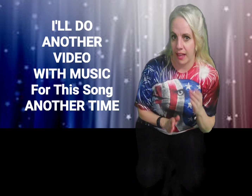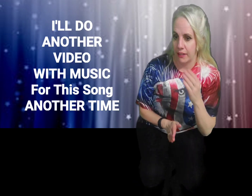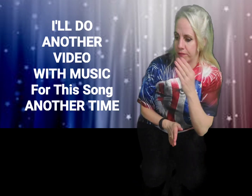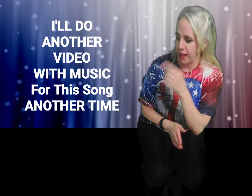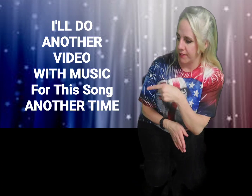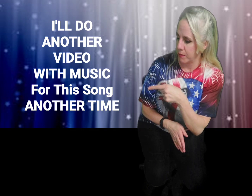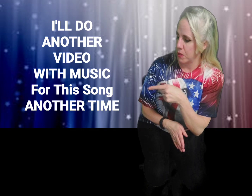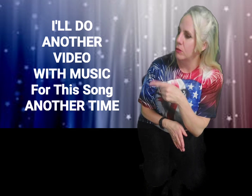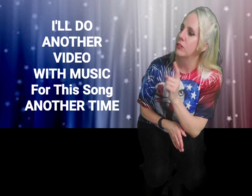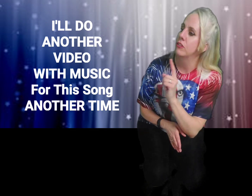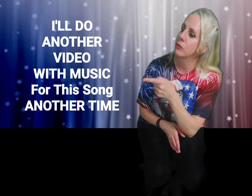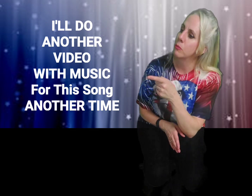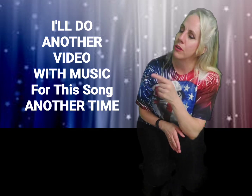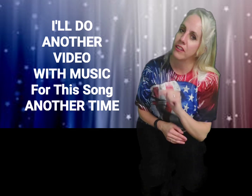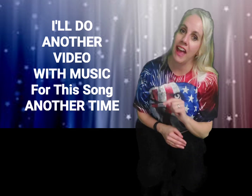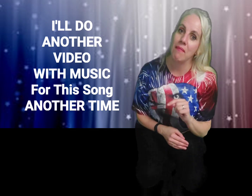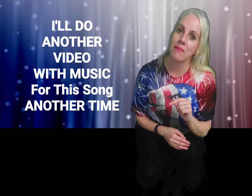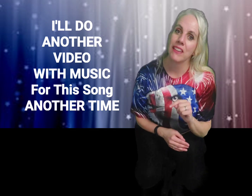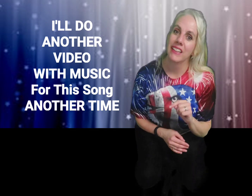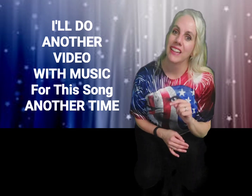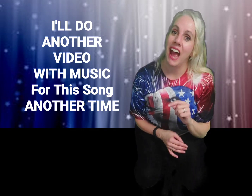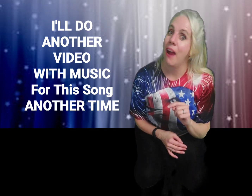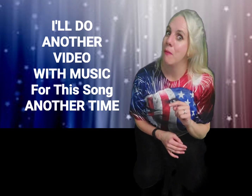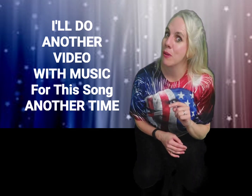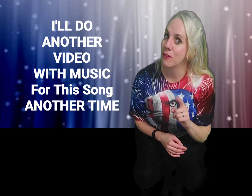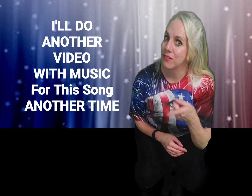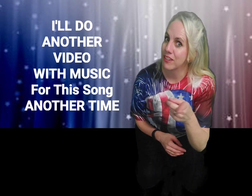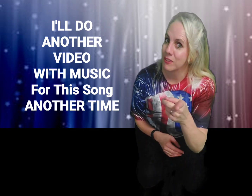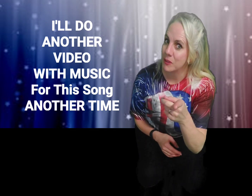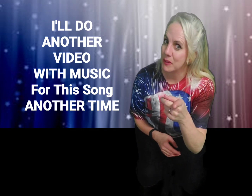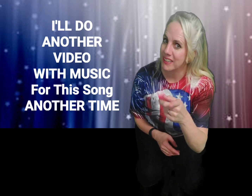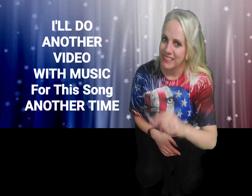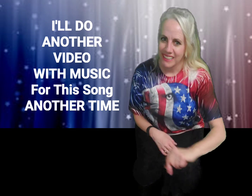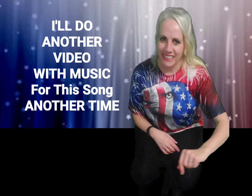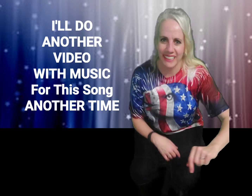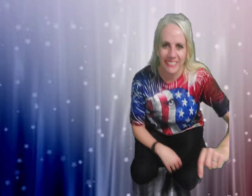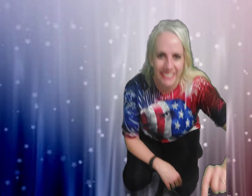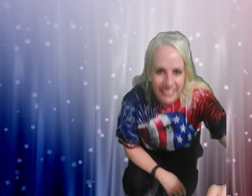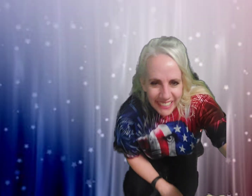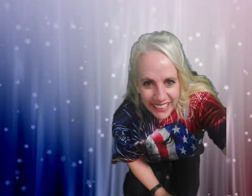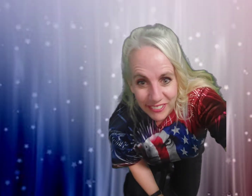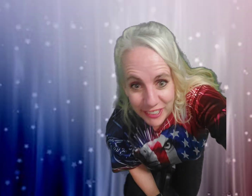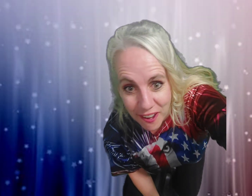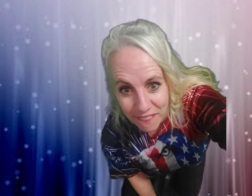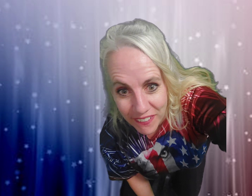side. The flag's in the middle. You're just going to point to that. I wonder if you can do it. Here we go.